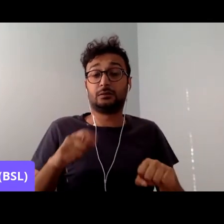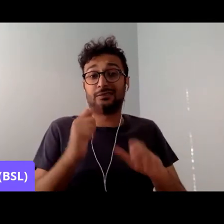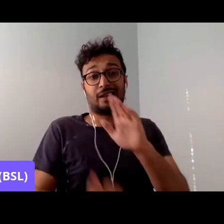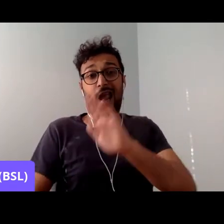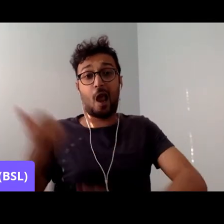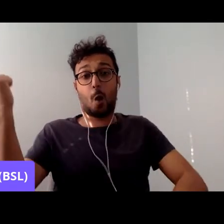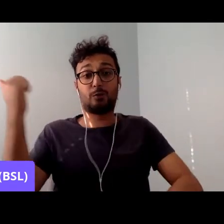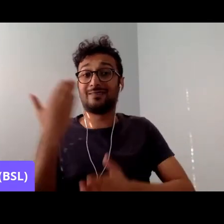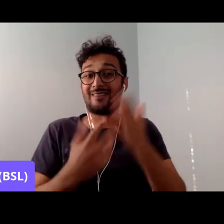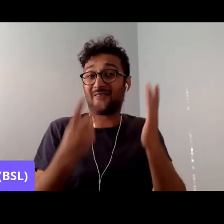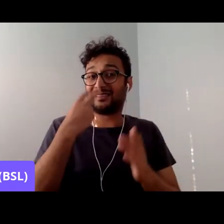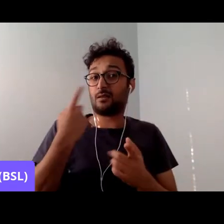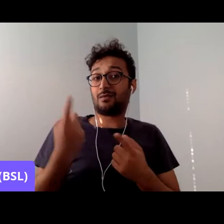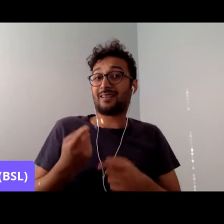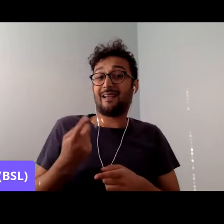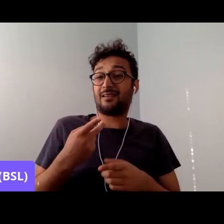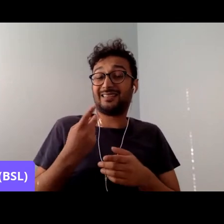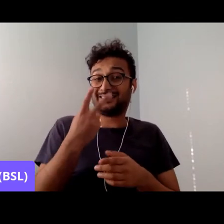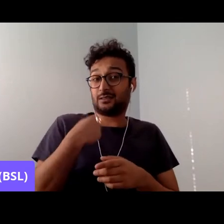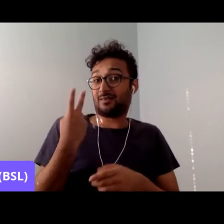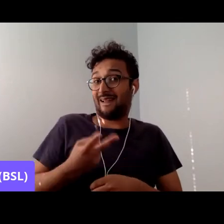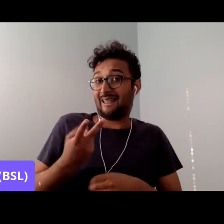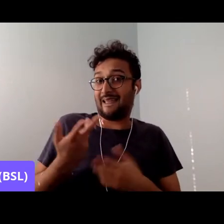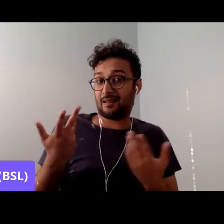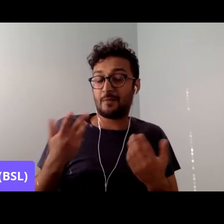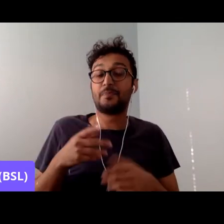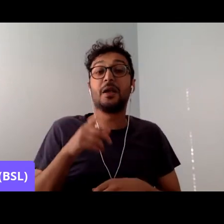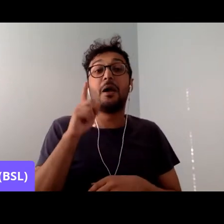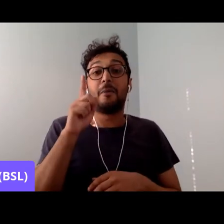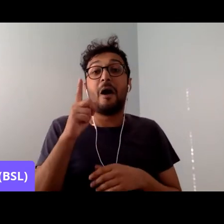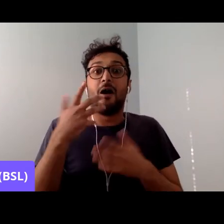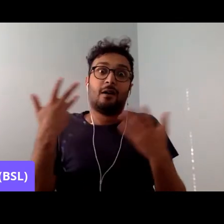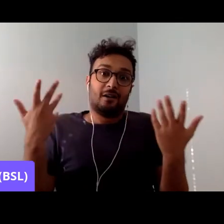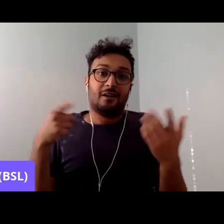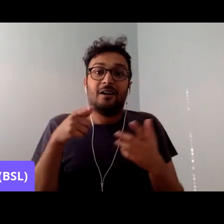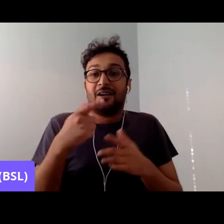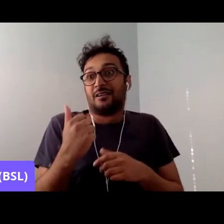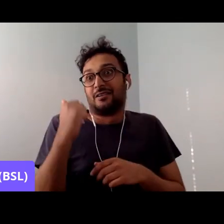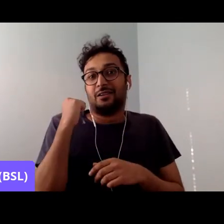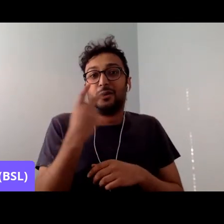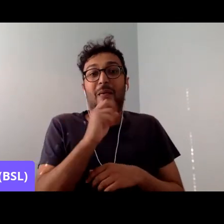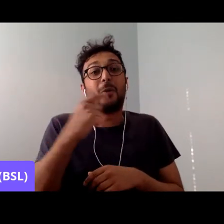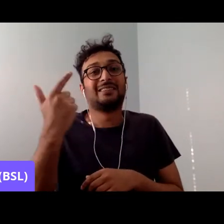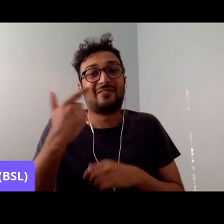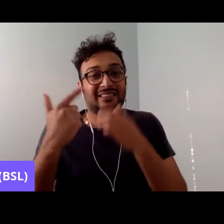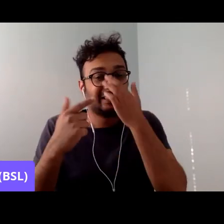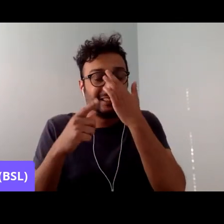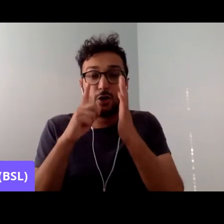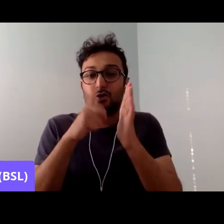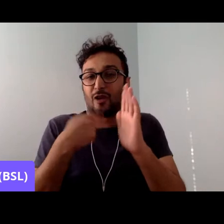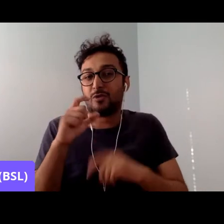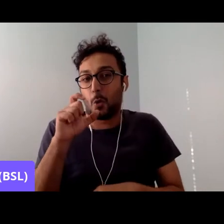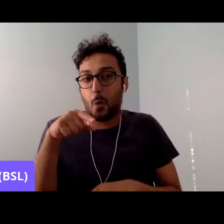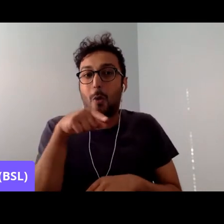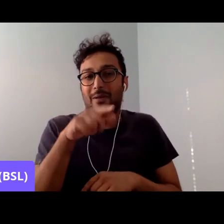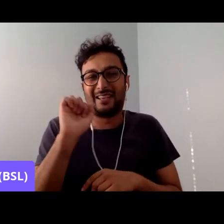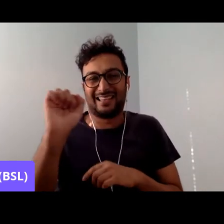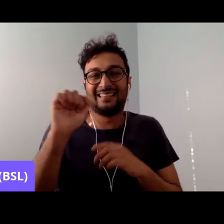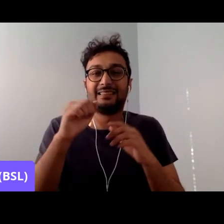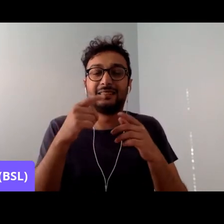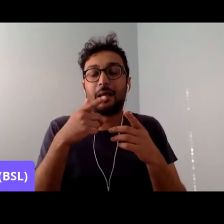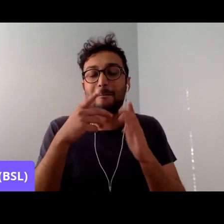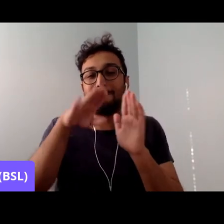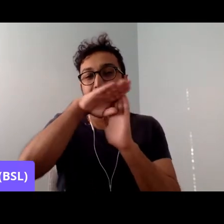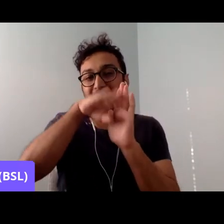But instead, thanks to Jeremy Corbyn and the great 2017 manifesto, and no concessions at all